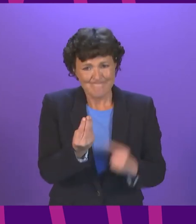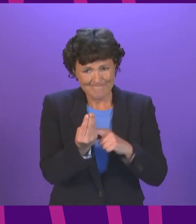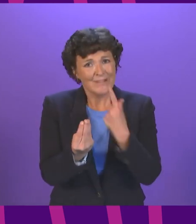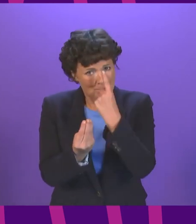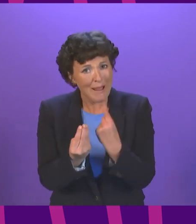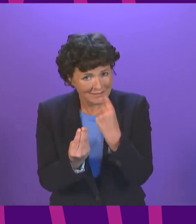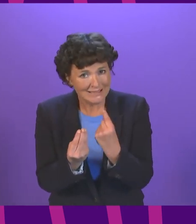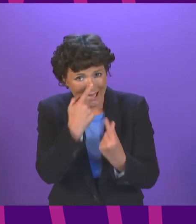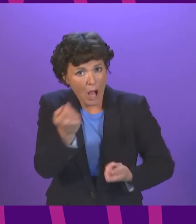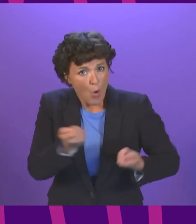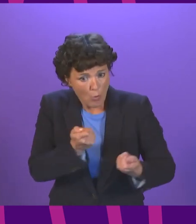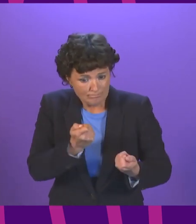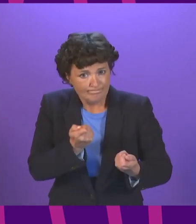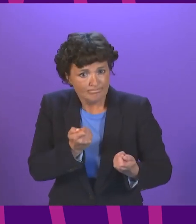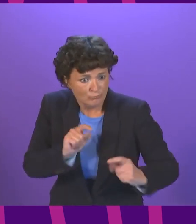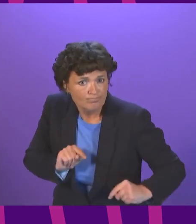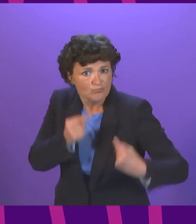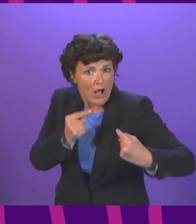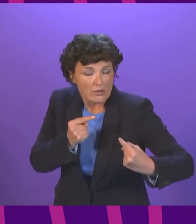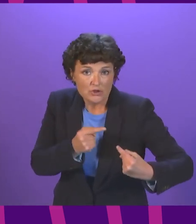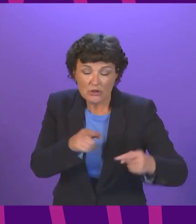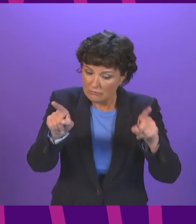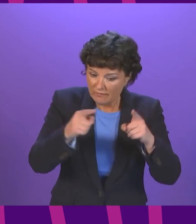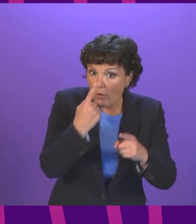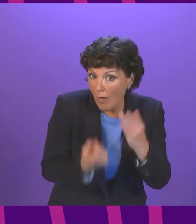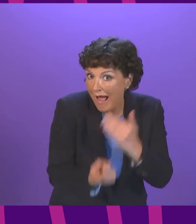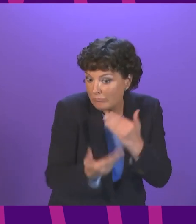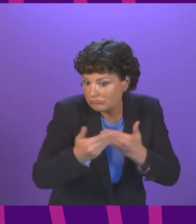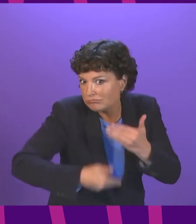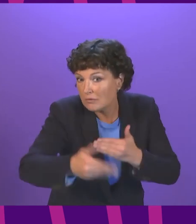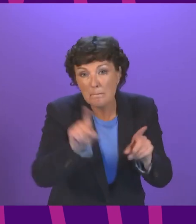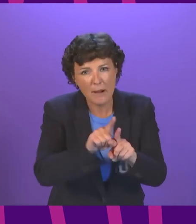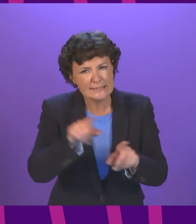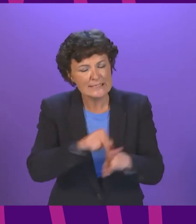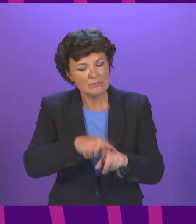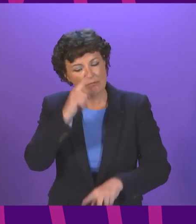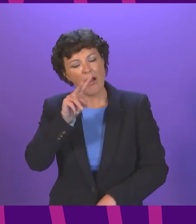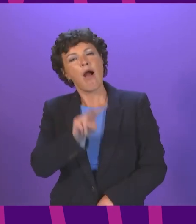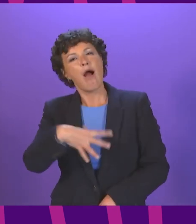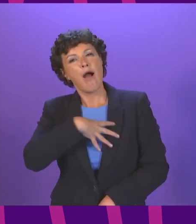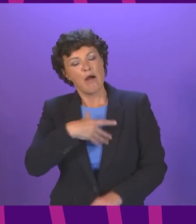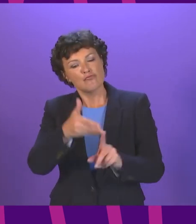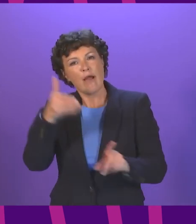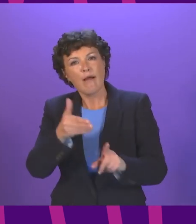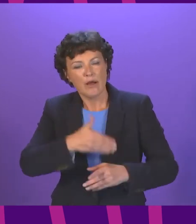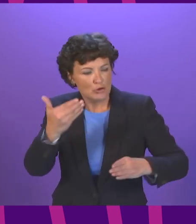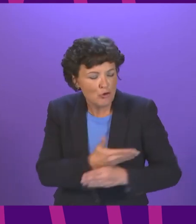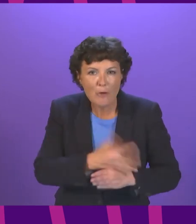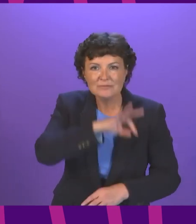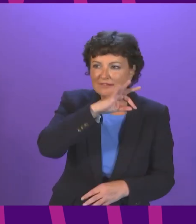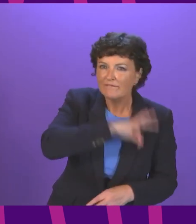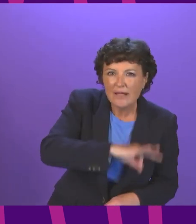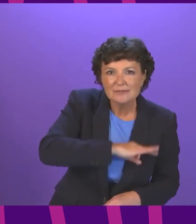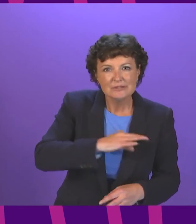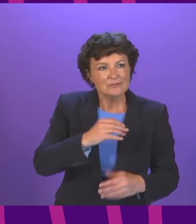but also realise the benefits in the form of jobs, investment and revenue for our country Tackling the climate emergency